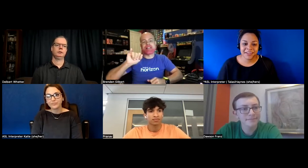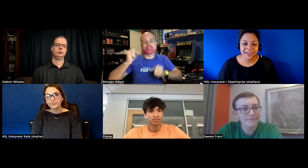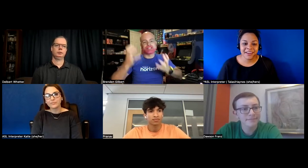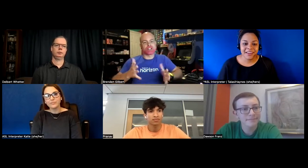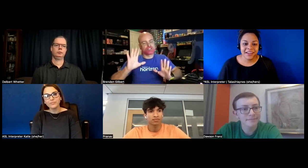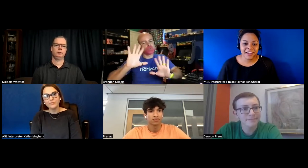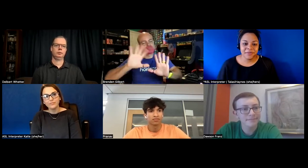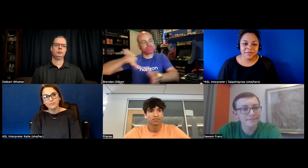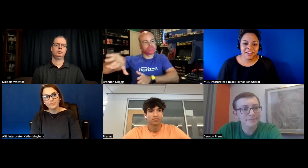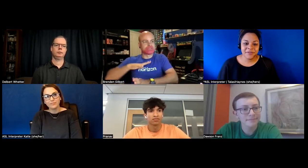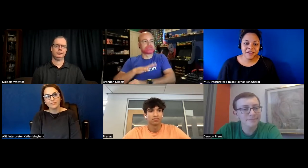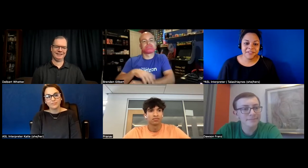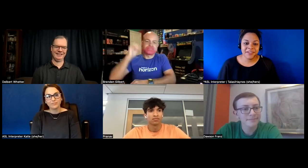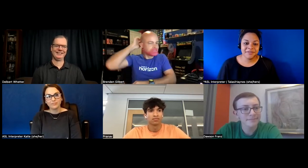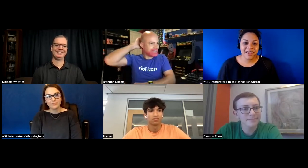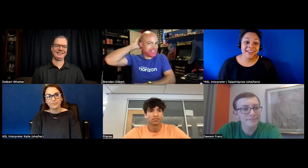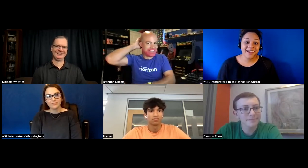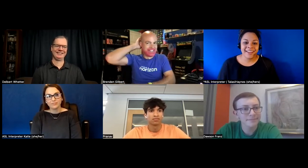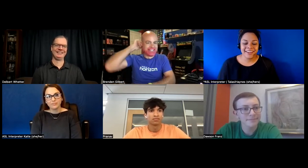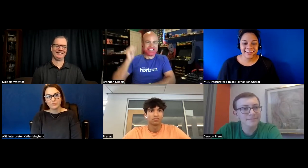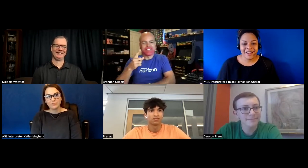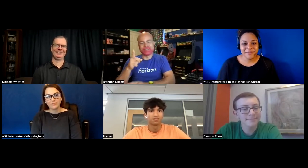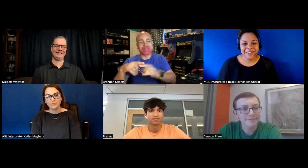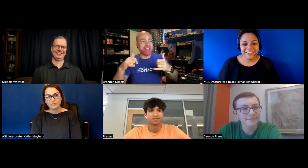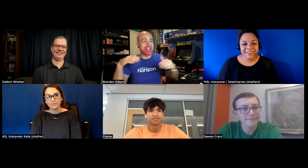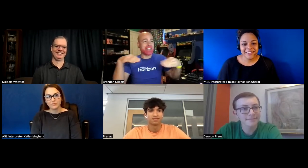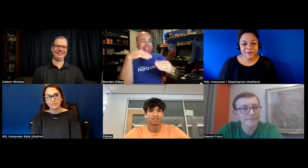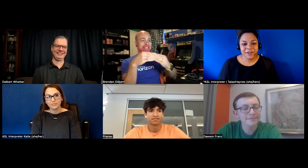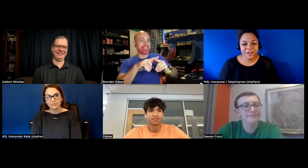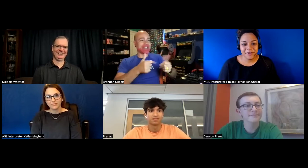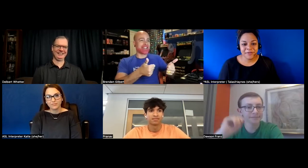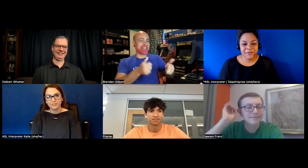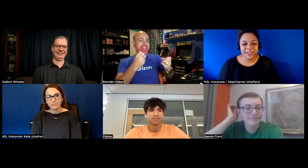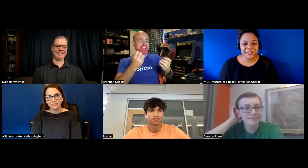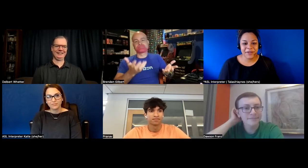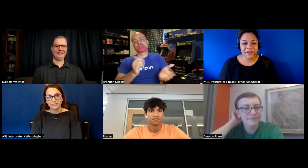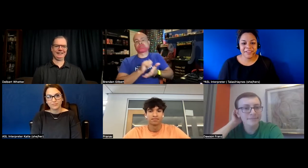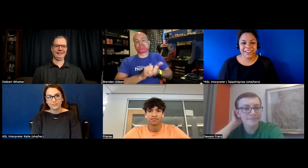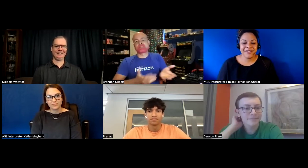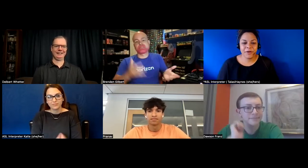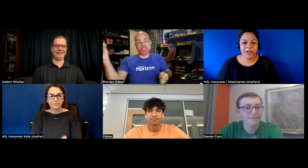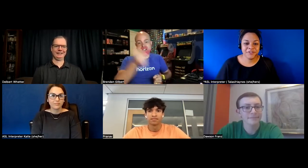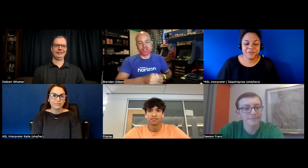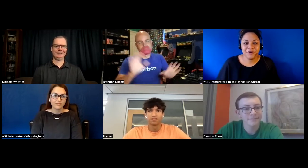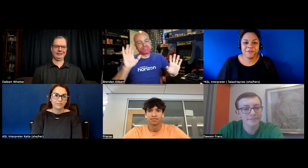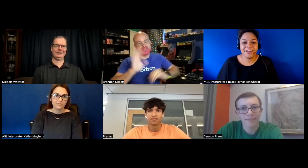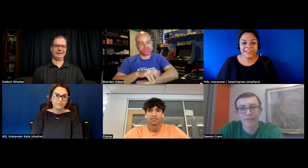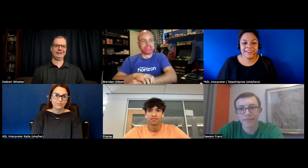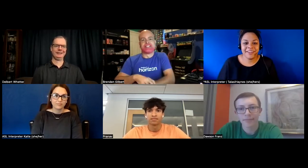get um they don't have the ai signing yet but that's pretty cool i mean you can't play while you're you know racing and then